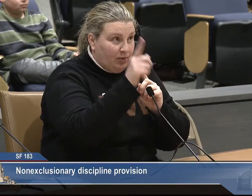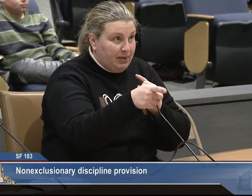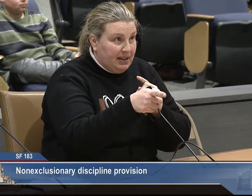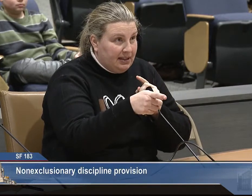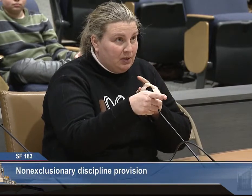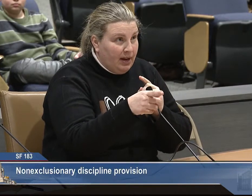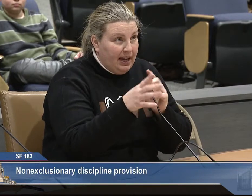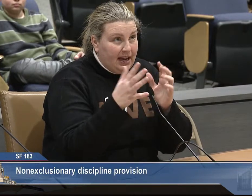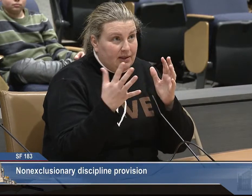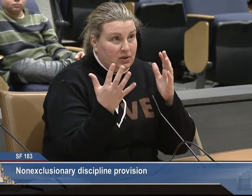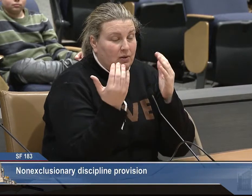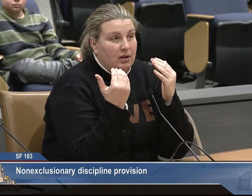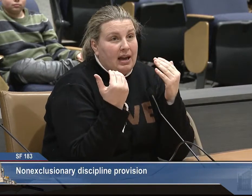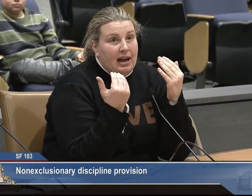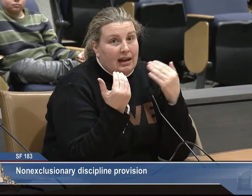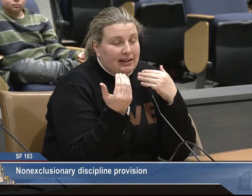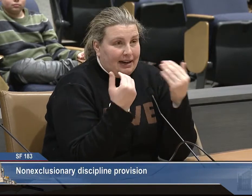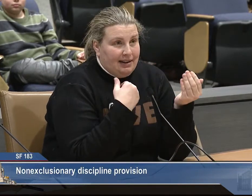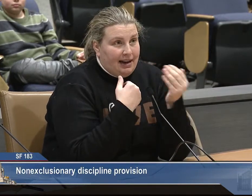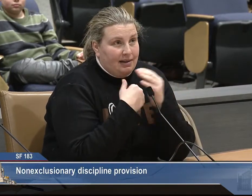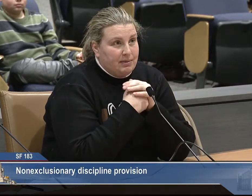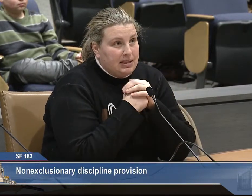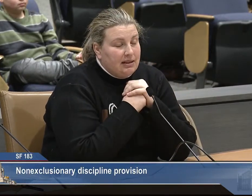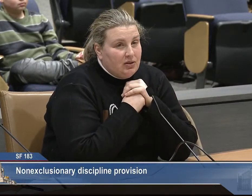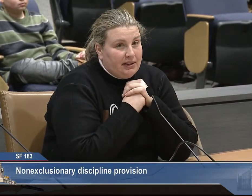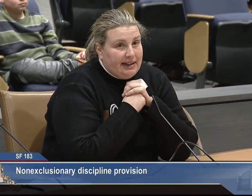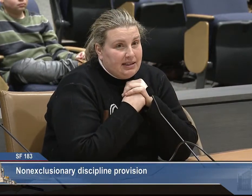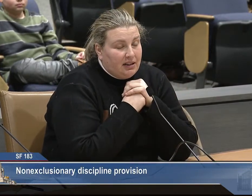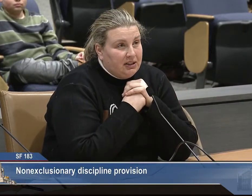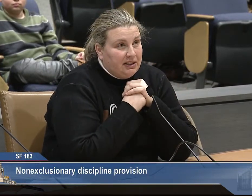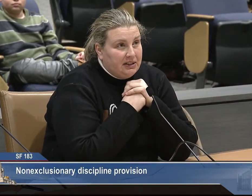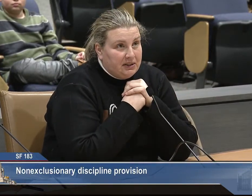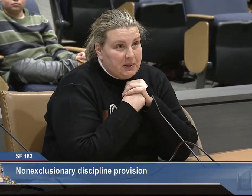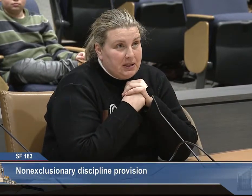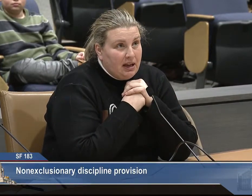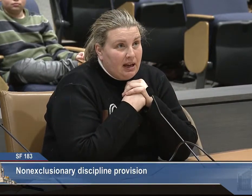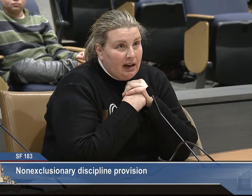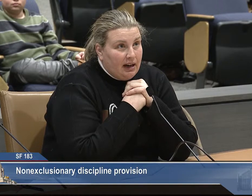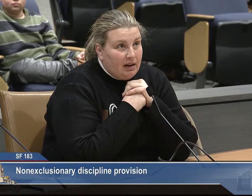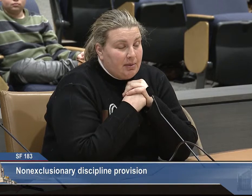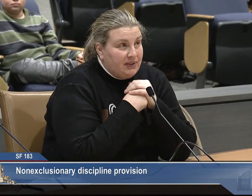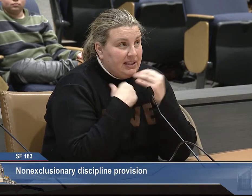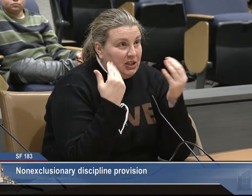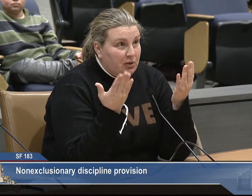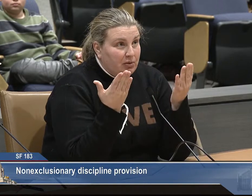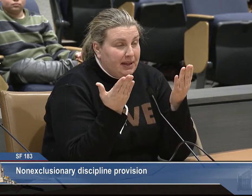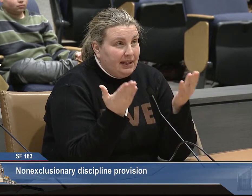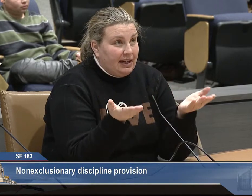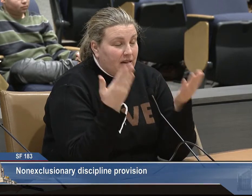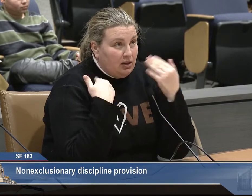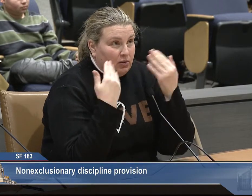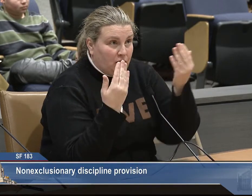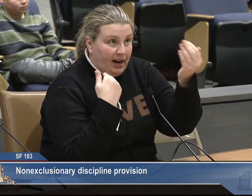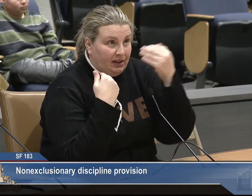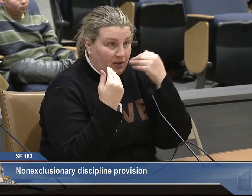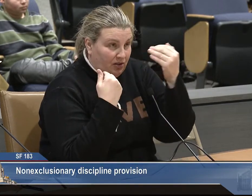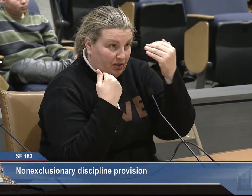would be this way. And so a lot of times during his younger years, if a teacher would be like, you know, direct your